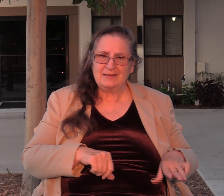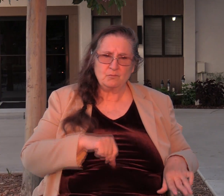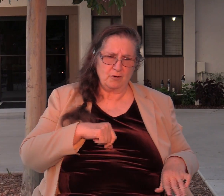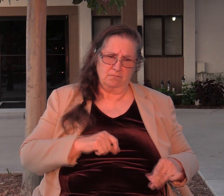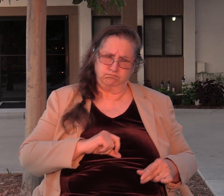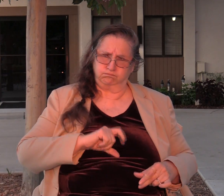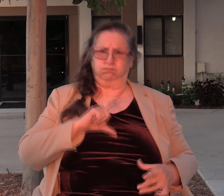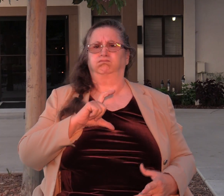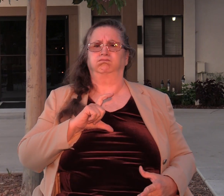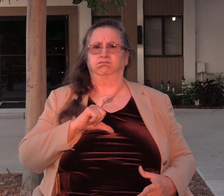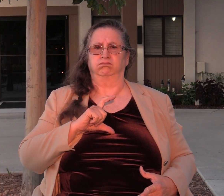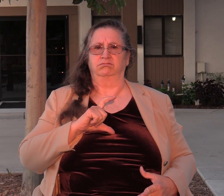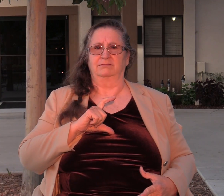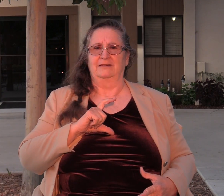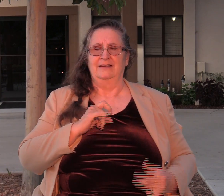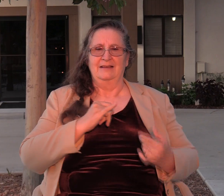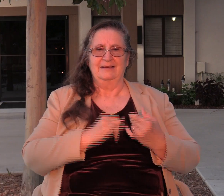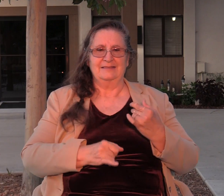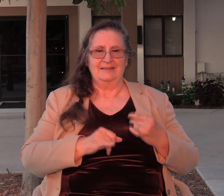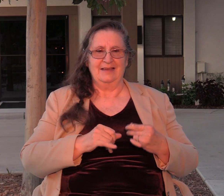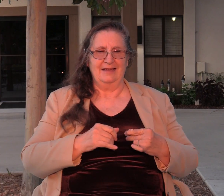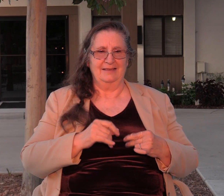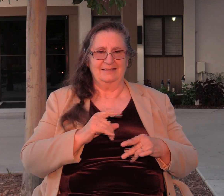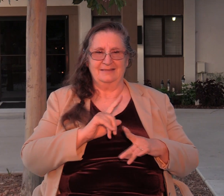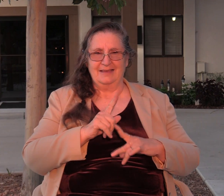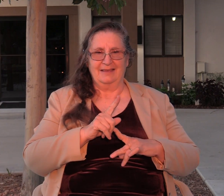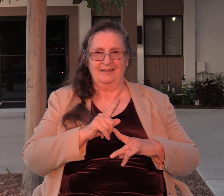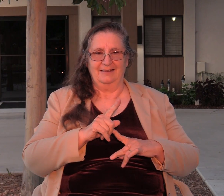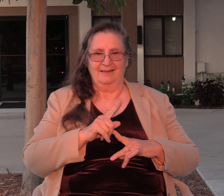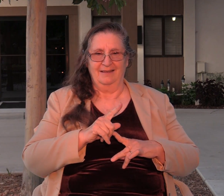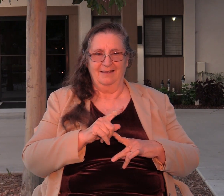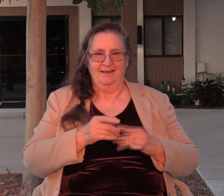his final moments he's worried about losing that title and that rank.